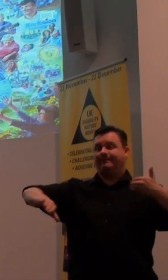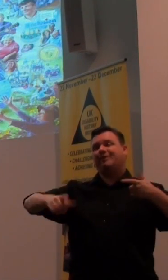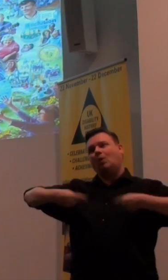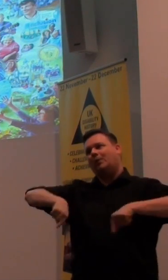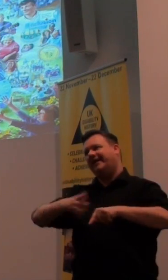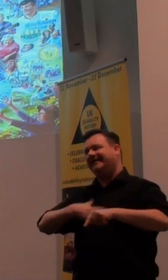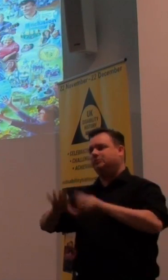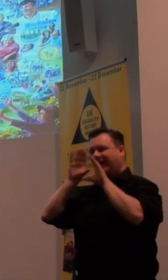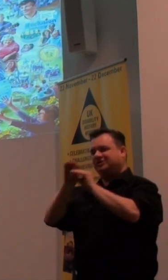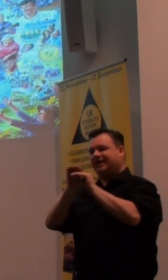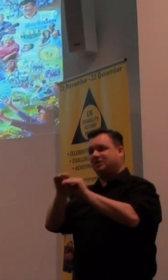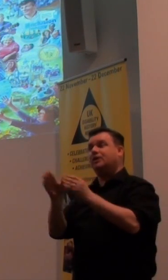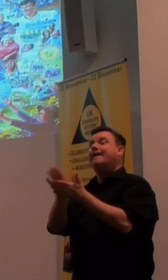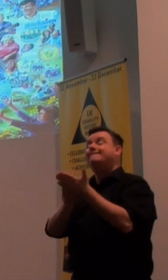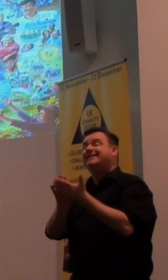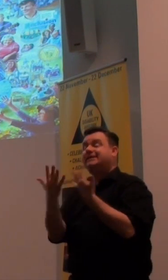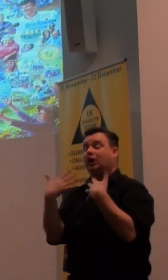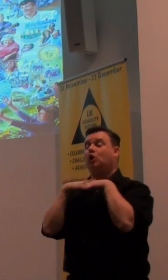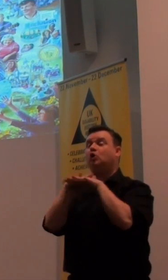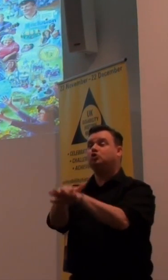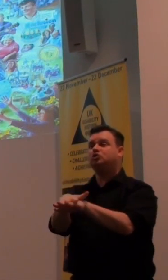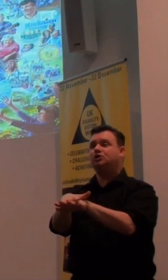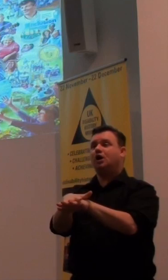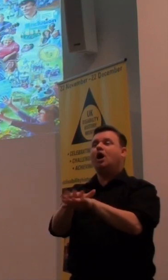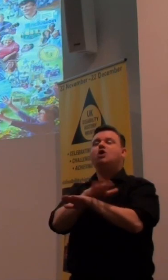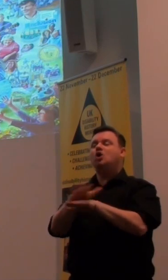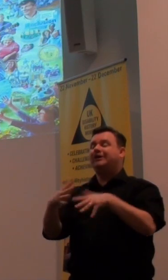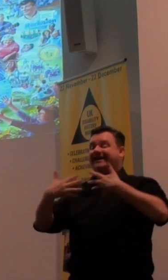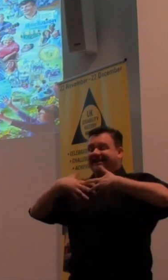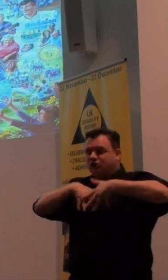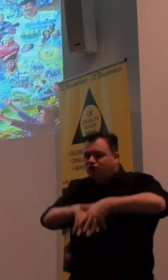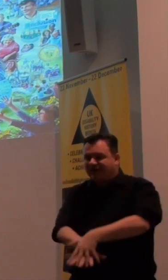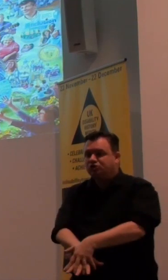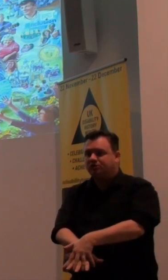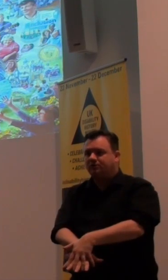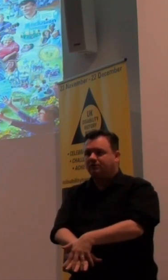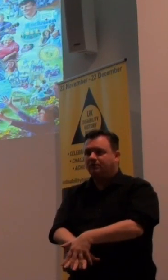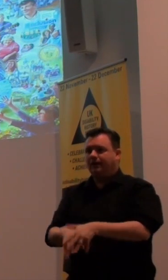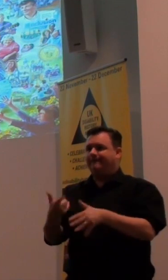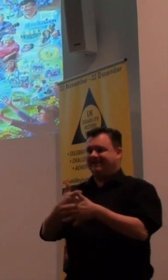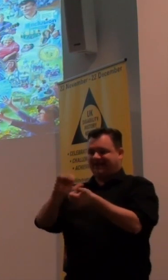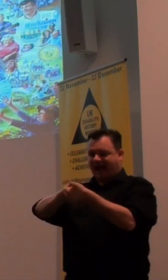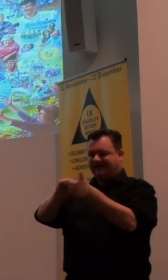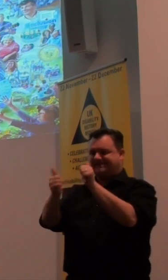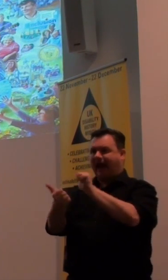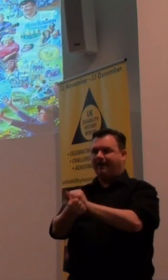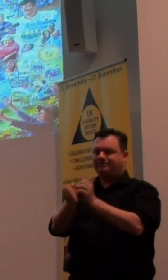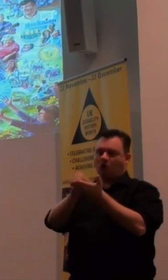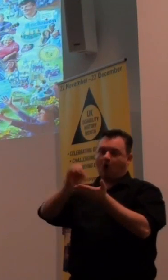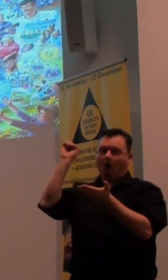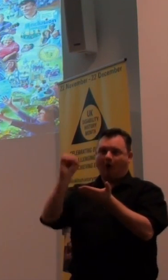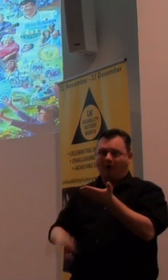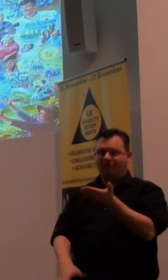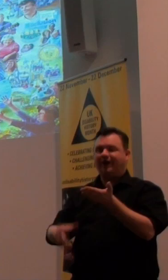them to understand that that means inclusion and not integration. It means getting rid of much of the exam apparatus that has been set,